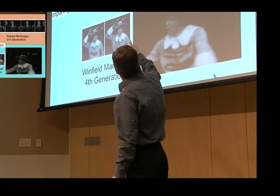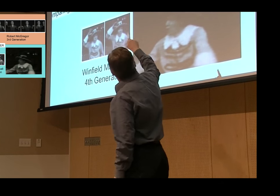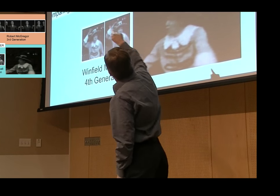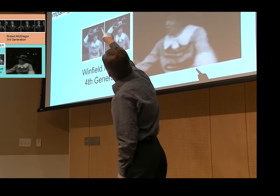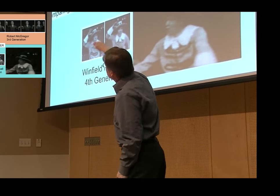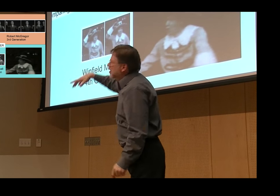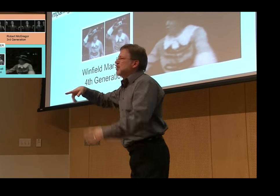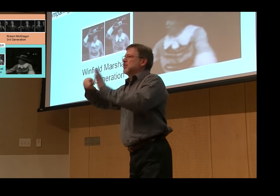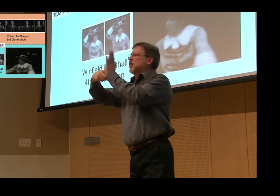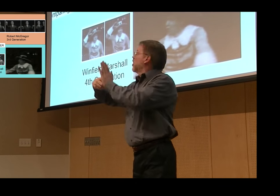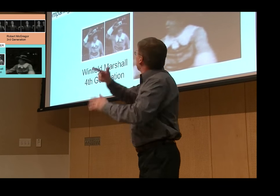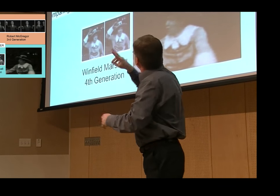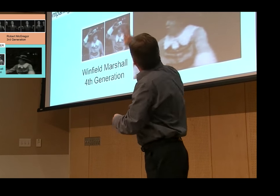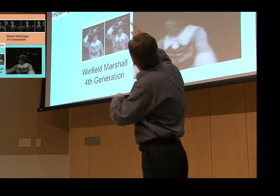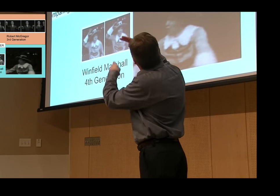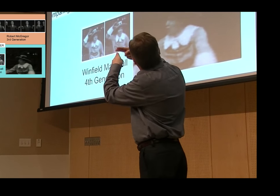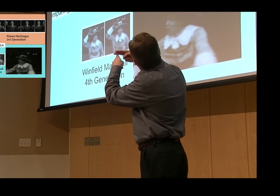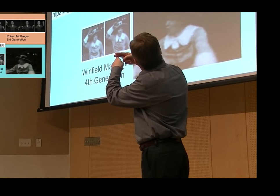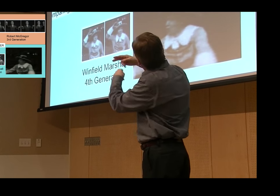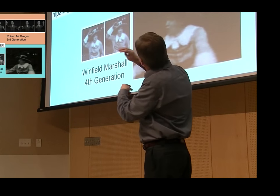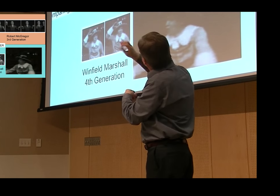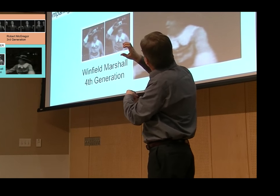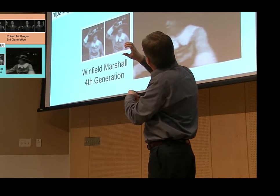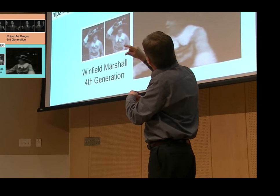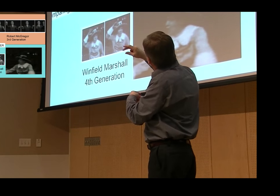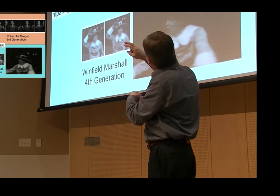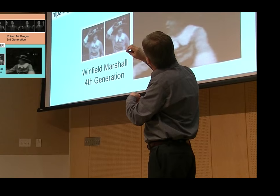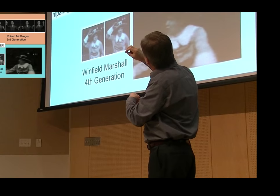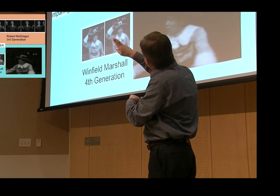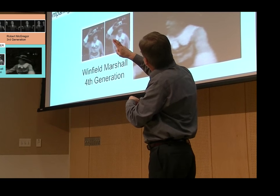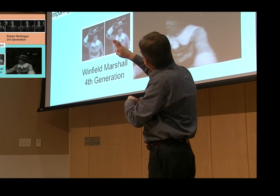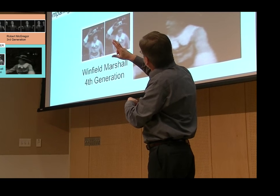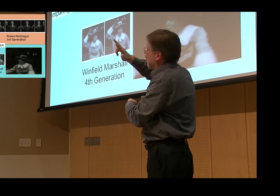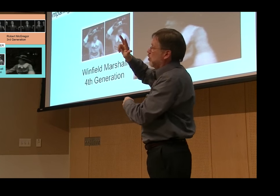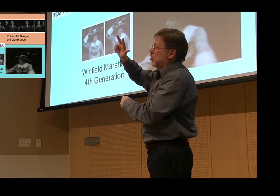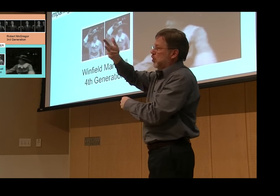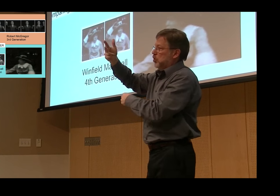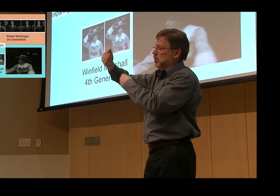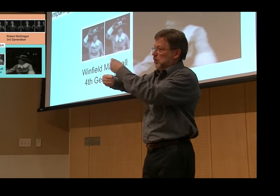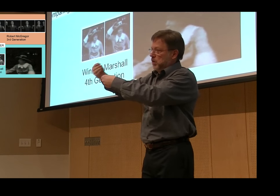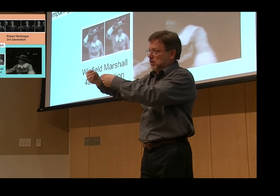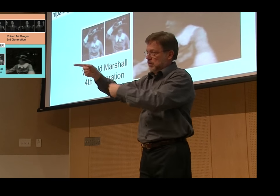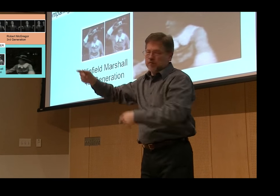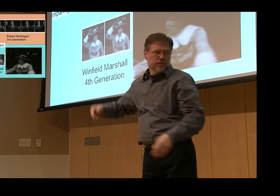but to fingerspell it so that I don't prejudice you or bias you to what you want to see. Okay. Robert